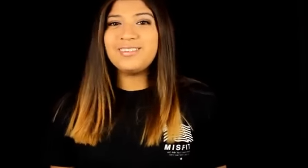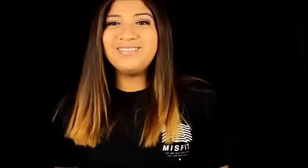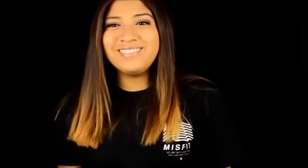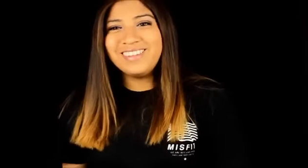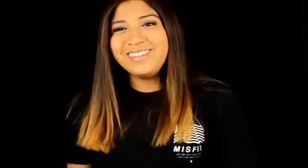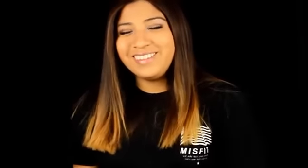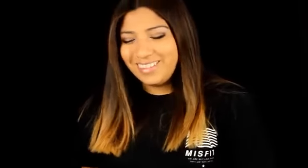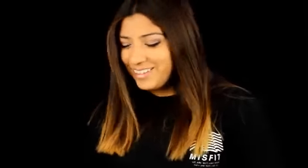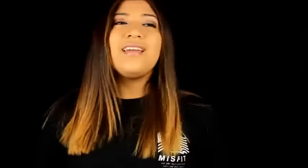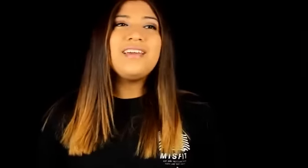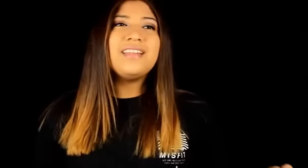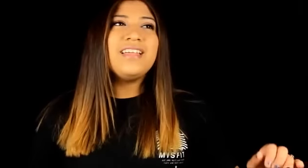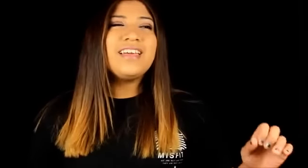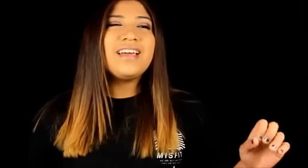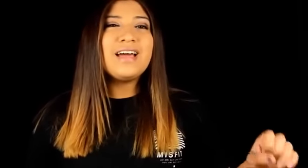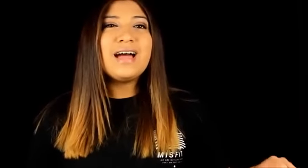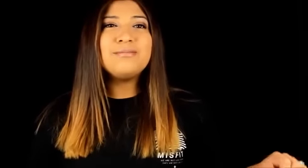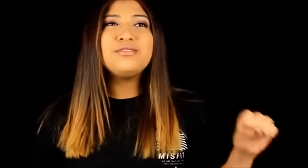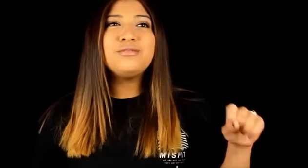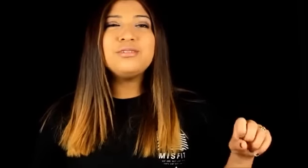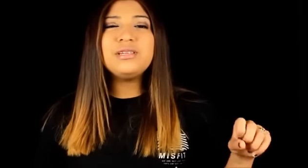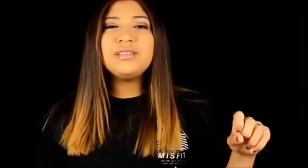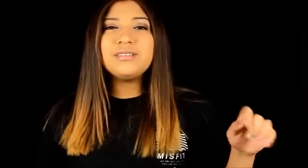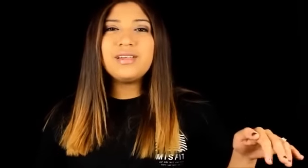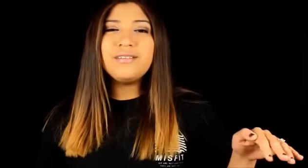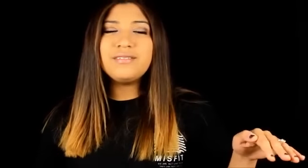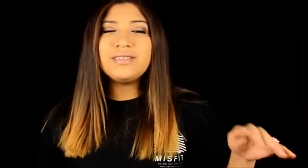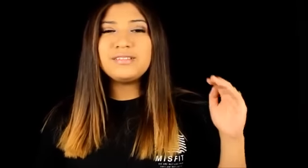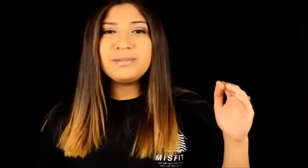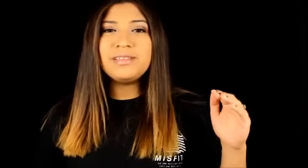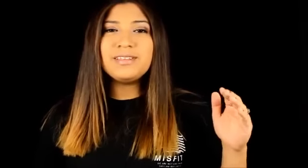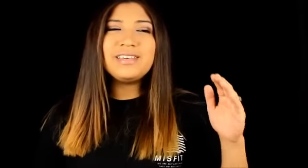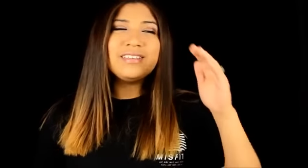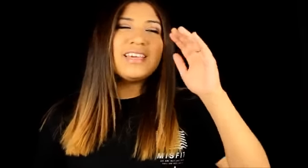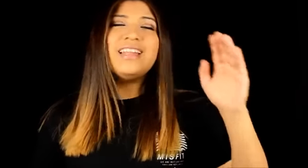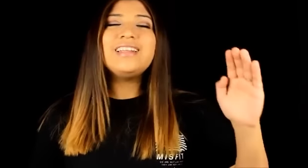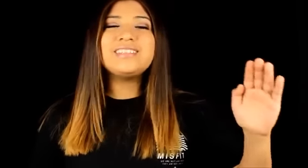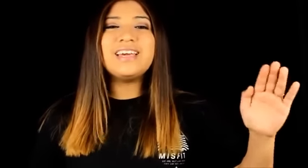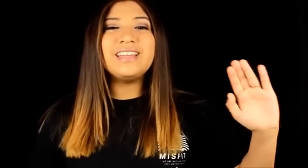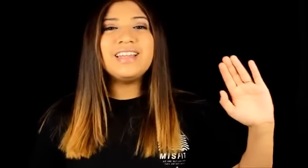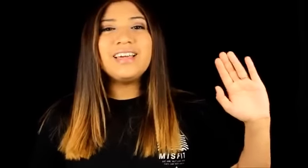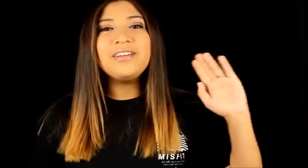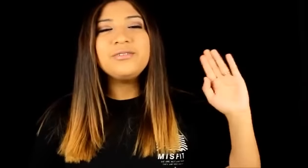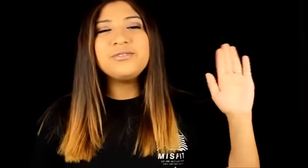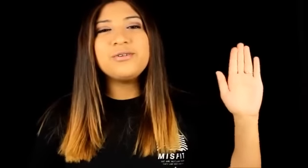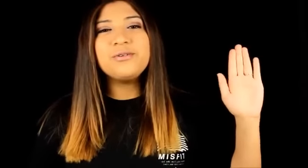again like I absolutely love this beat like 10 out of 10 I don't know